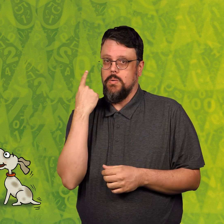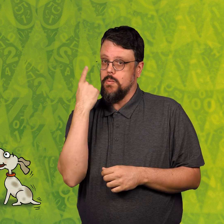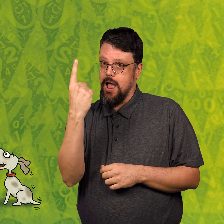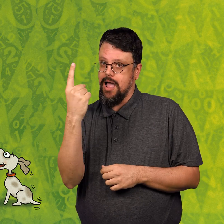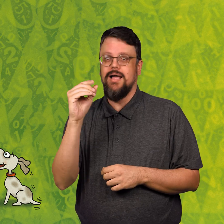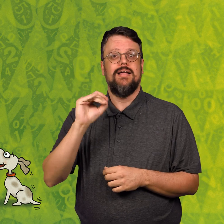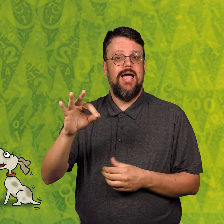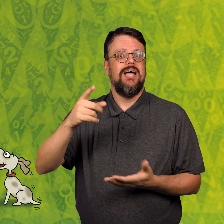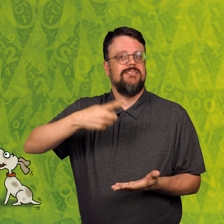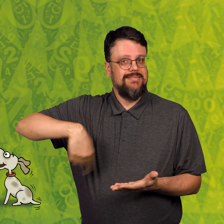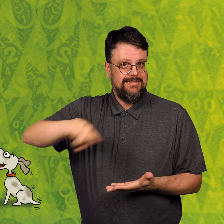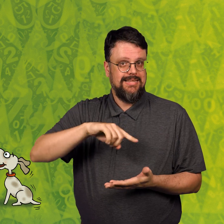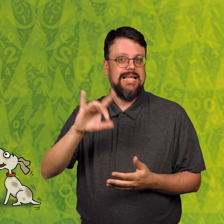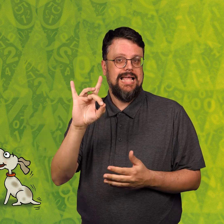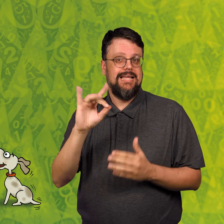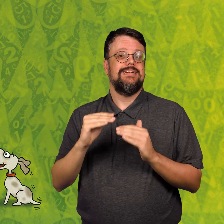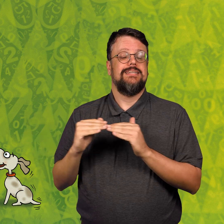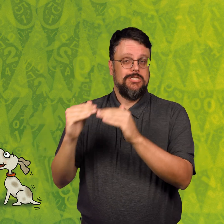of those eight equal parts.